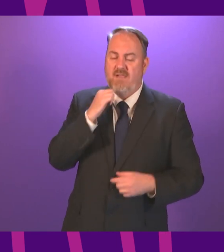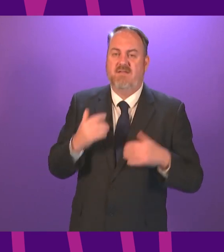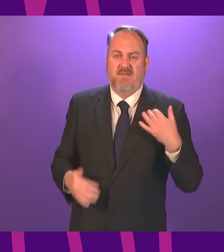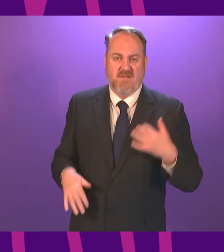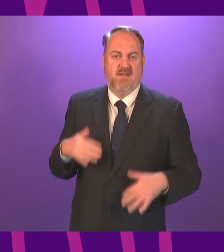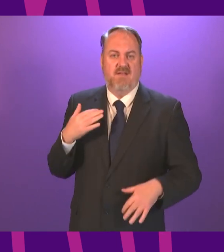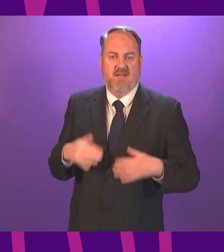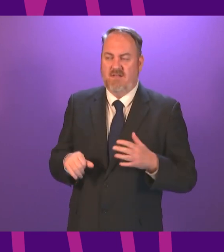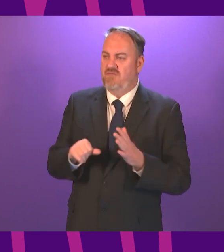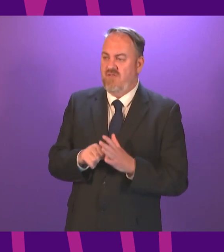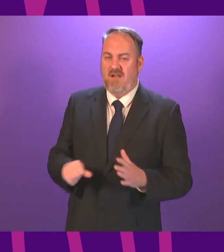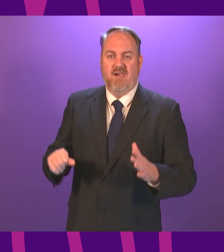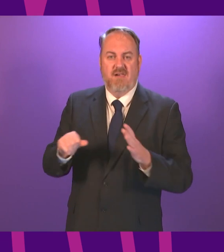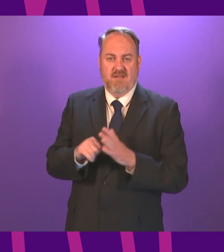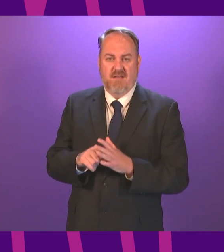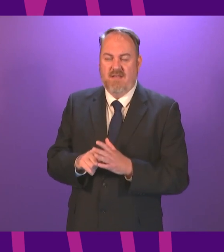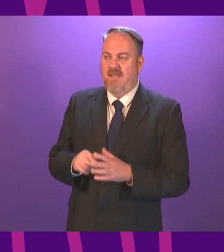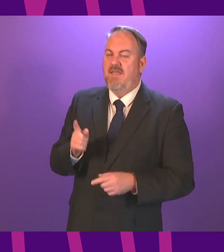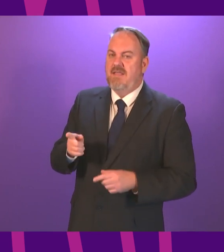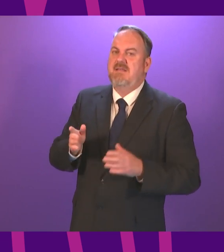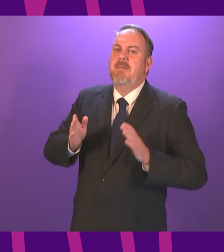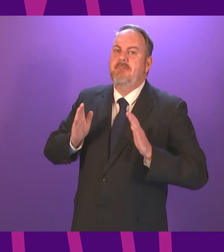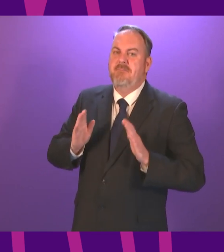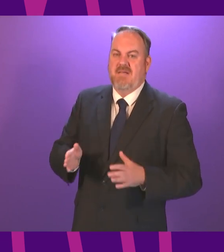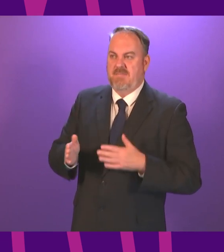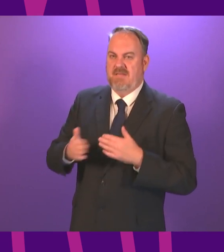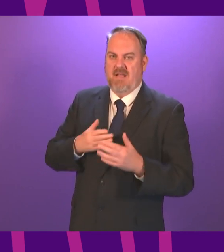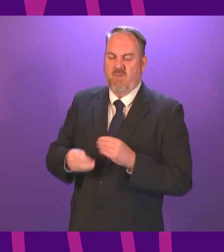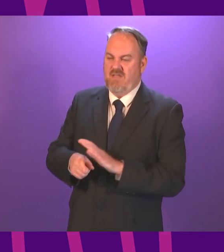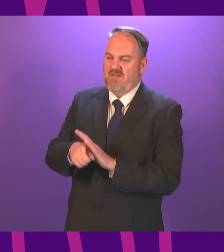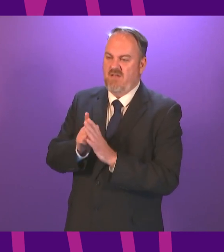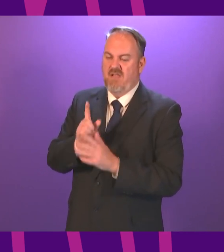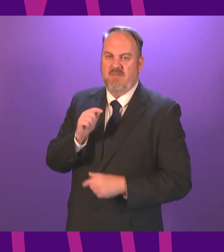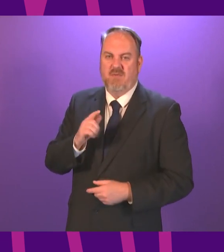for the cabinet secretary if we are to a full-blown healthcare crisis